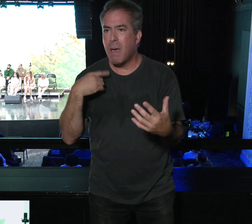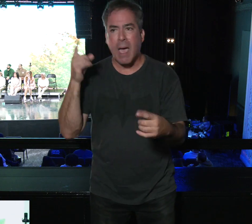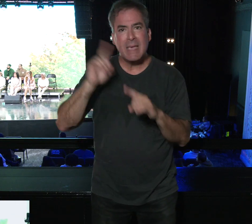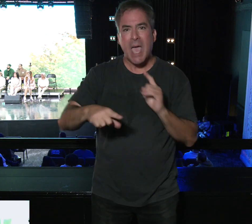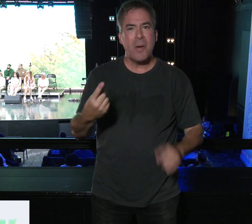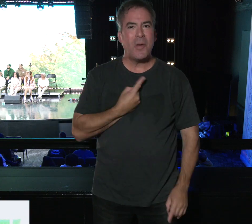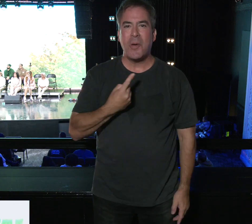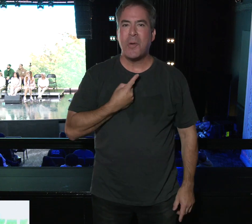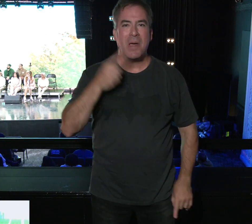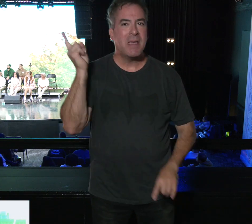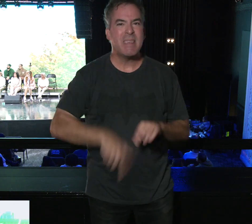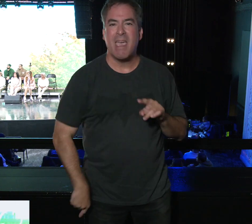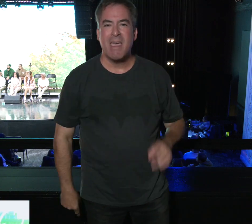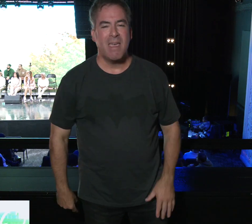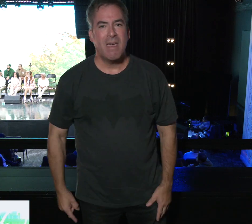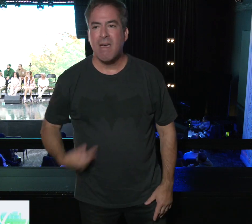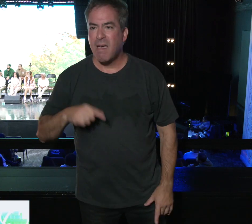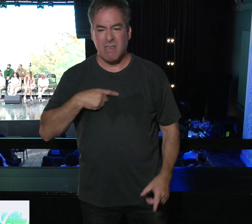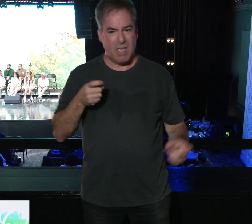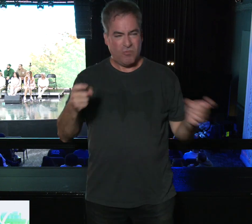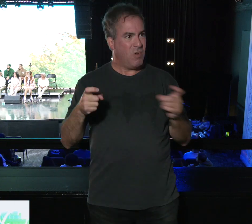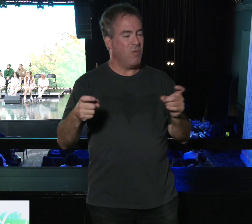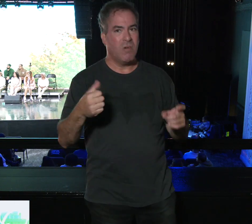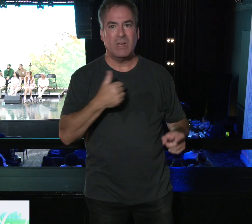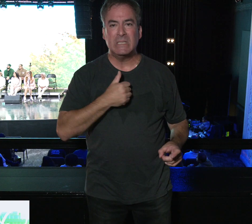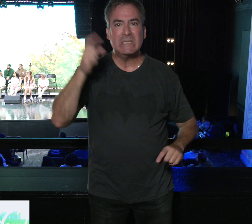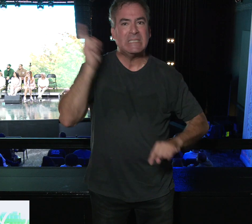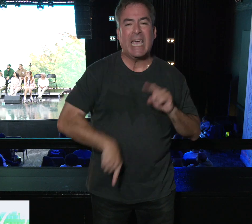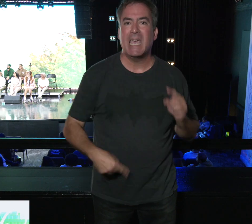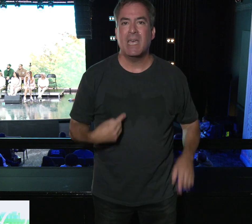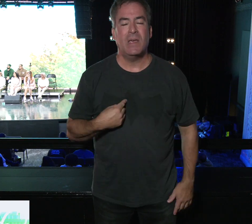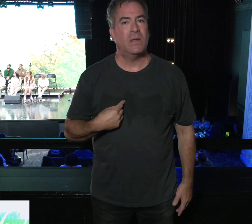do it on my own. I can't handle this by myself.